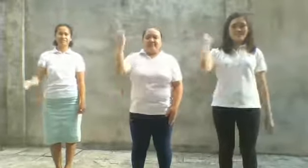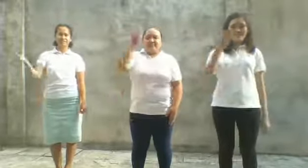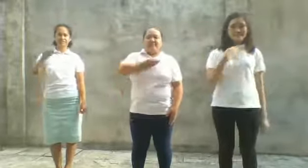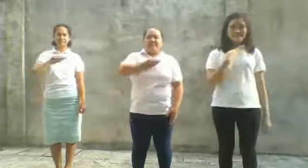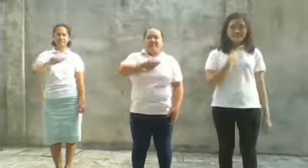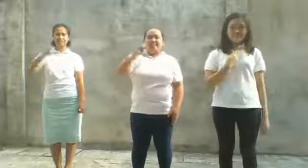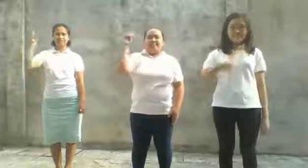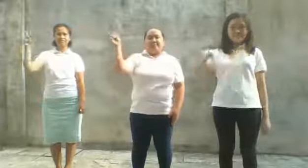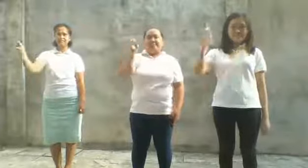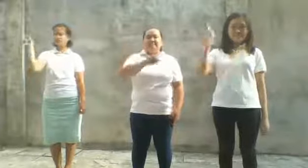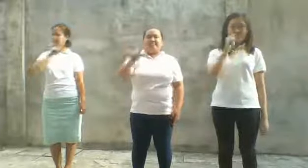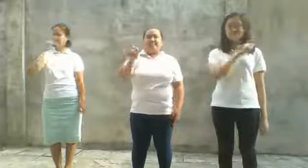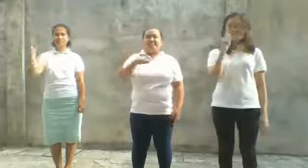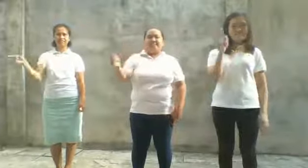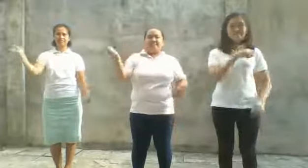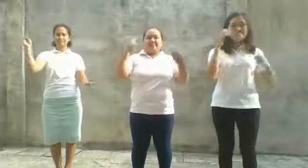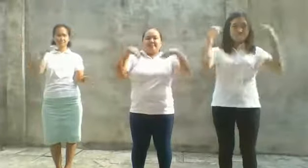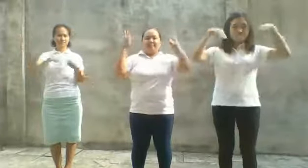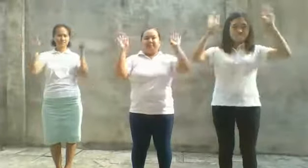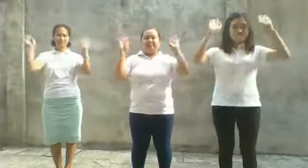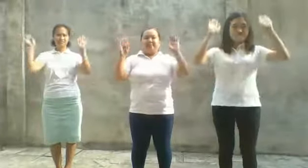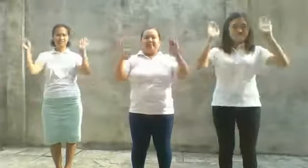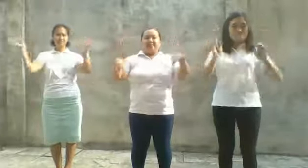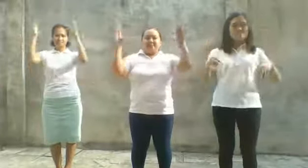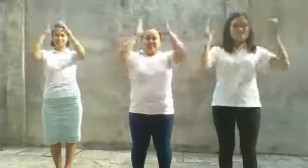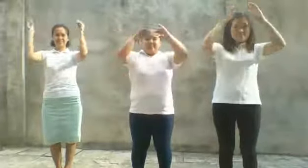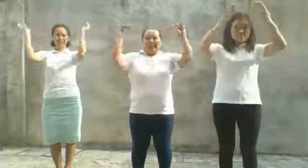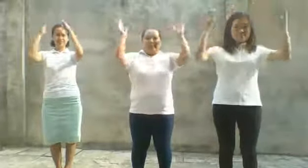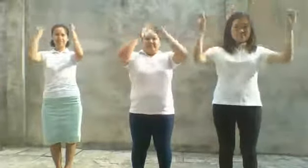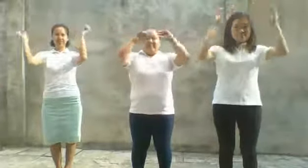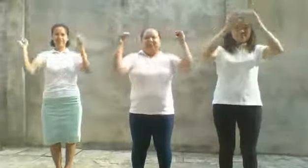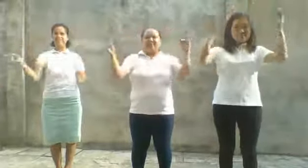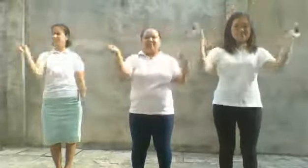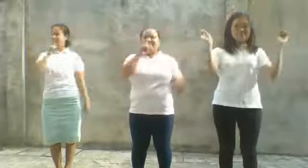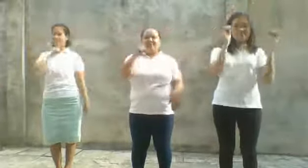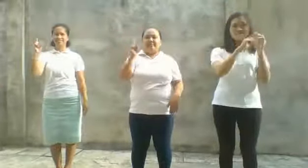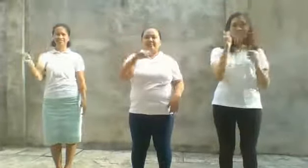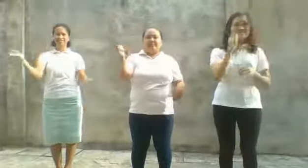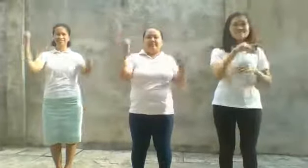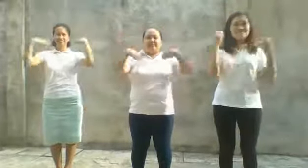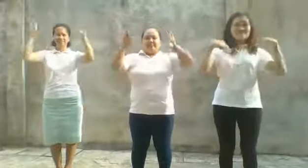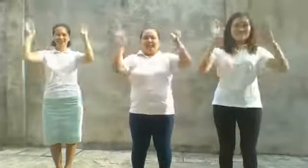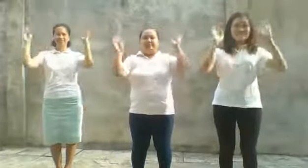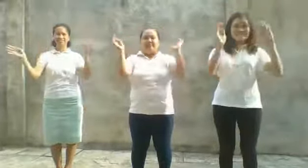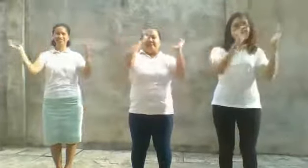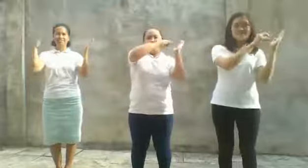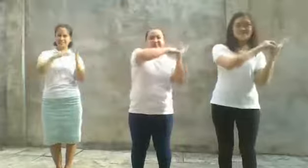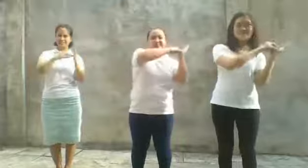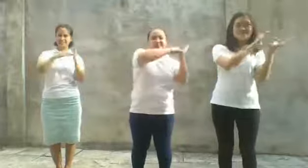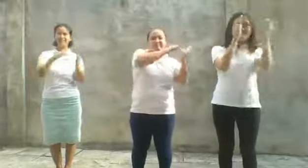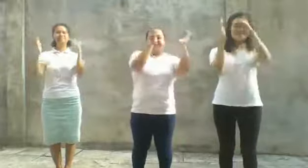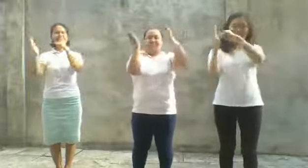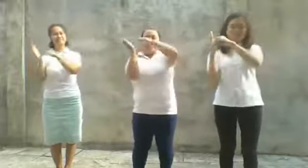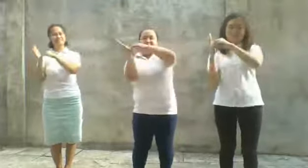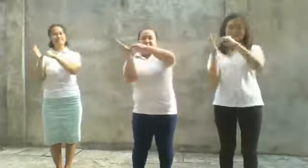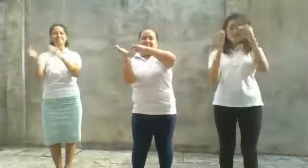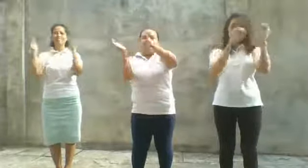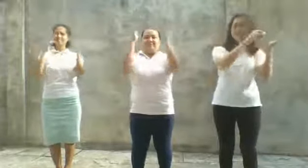Our God doesn't give up, Moses didn't give up, or and over and